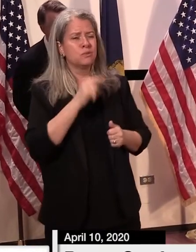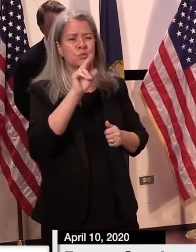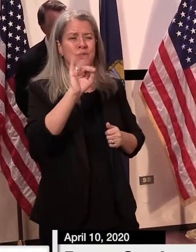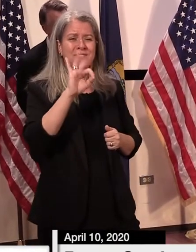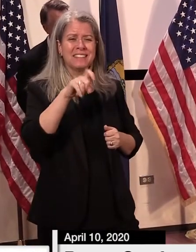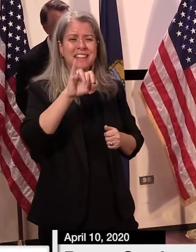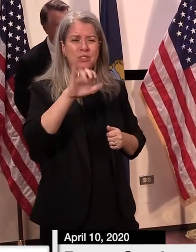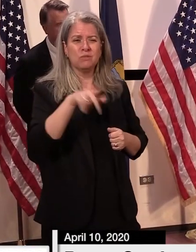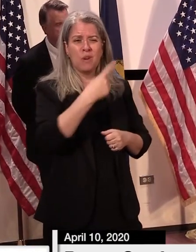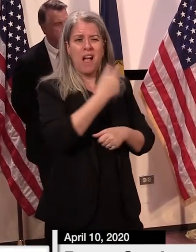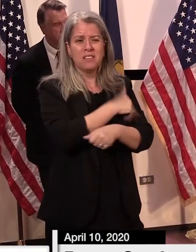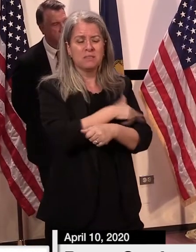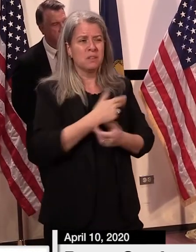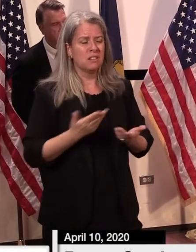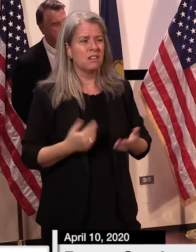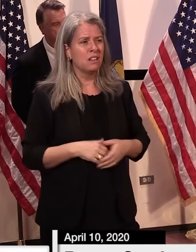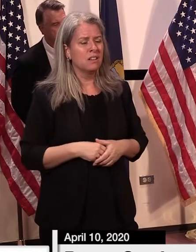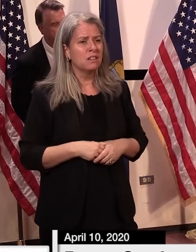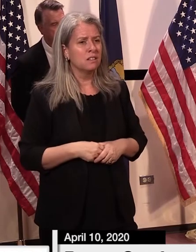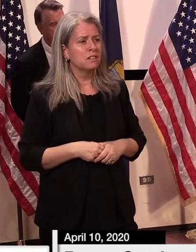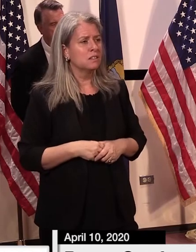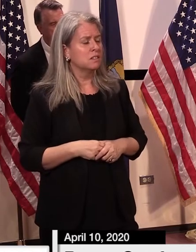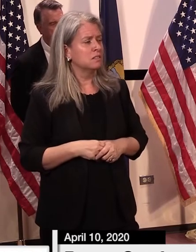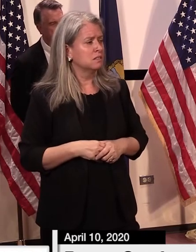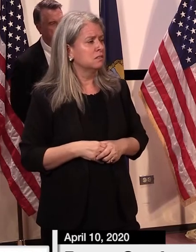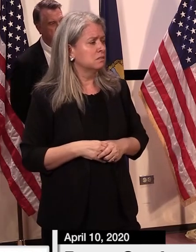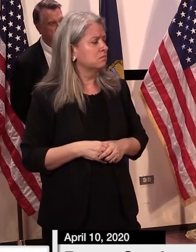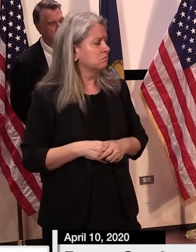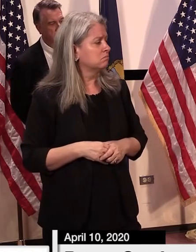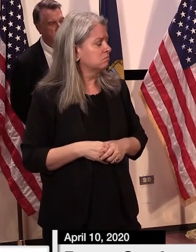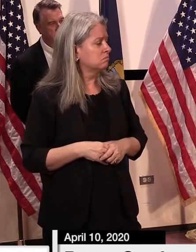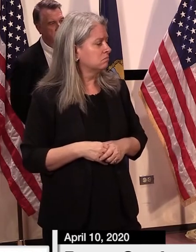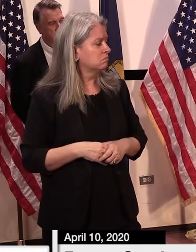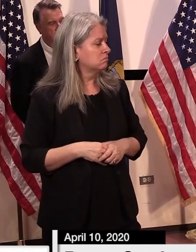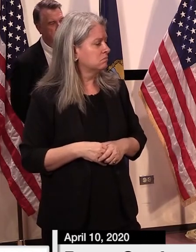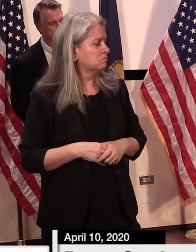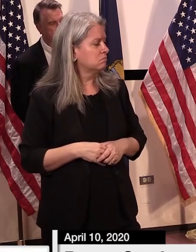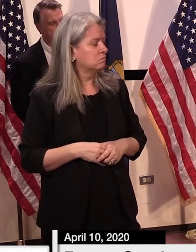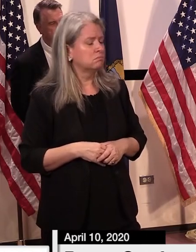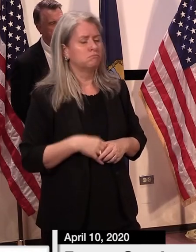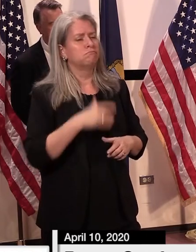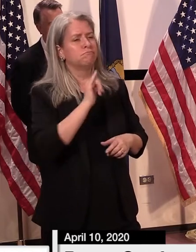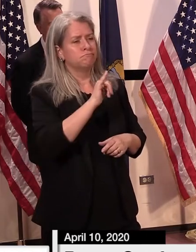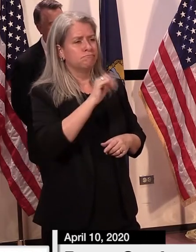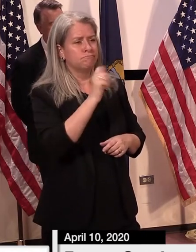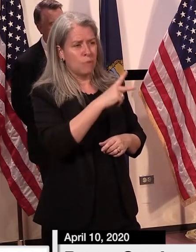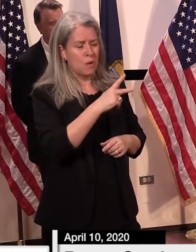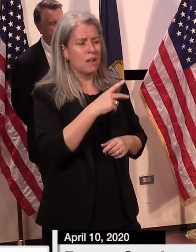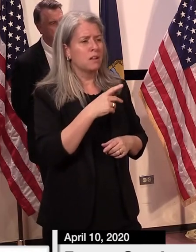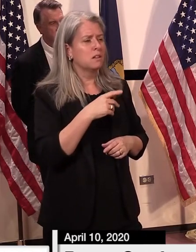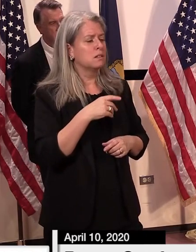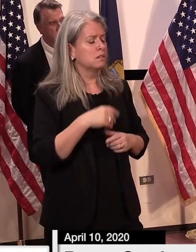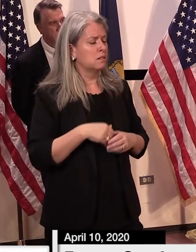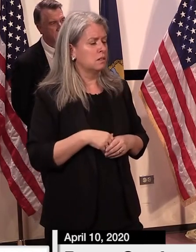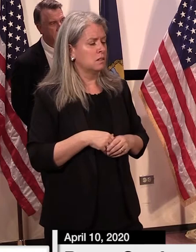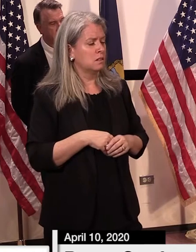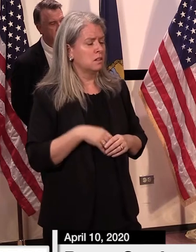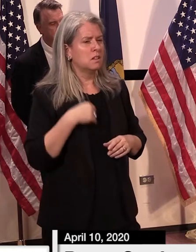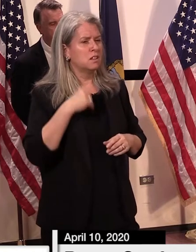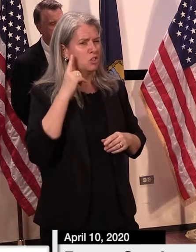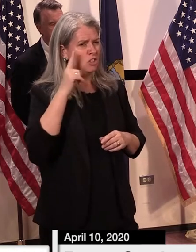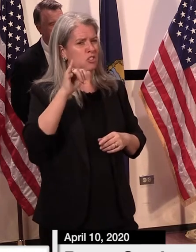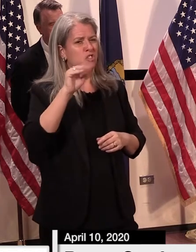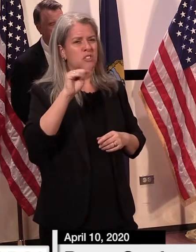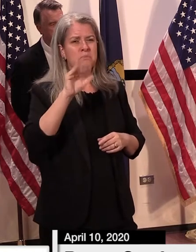intensive care they're going to hospitals okay well i have heard um um jim baker